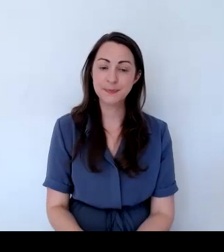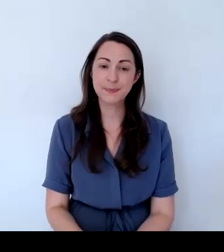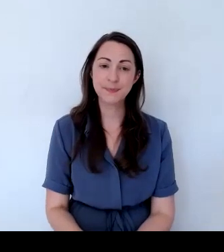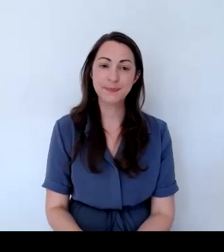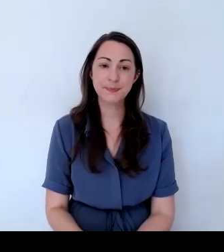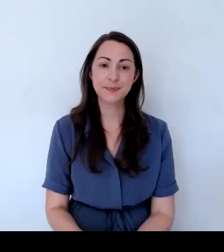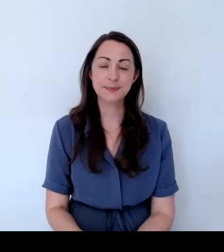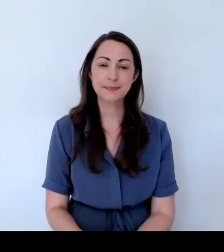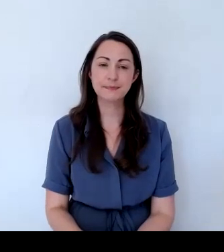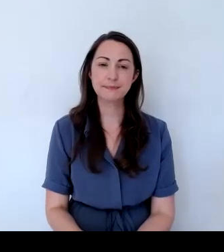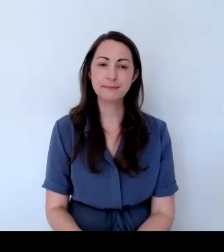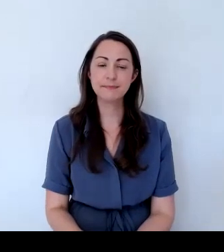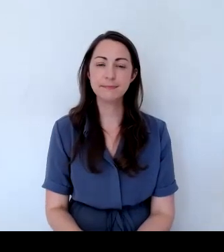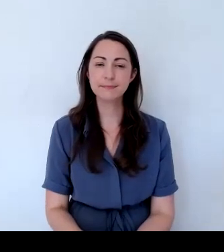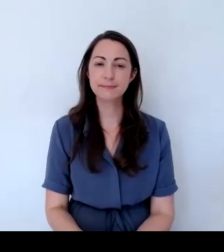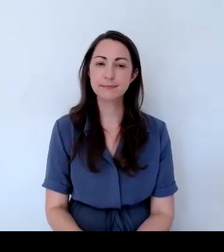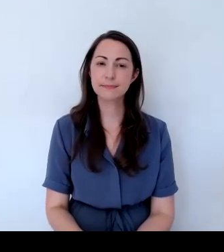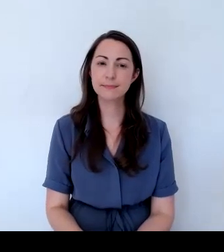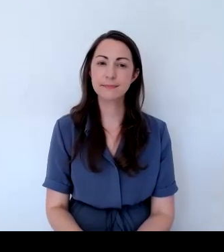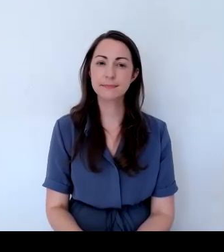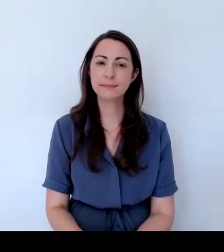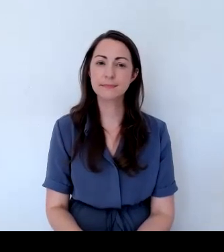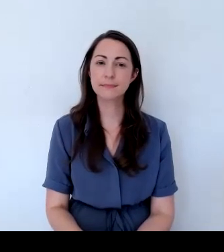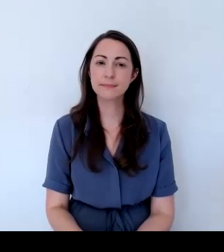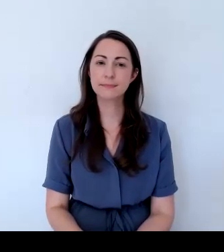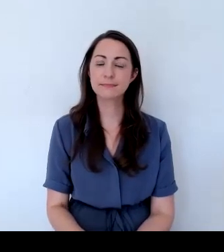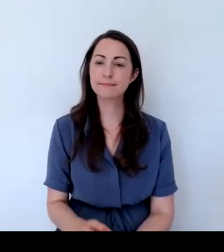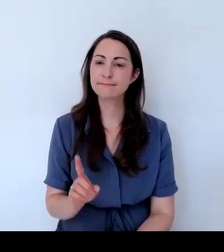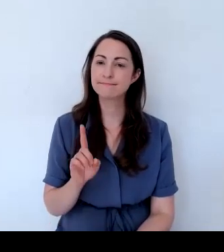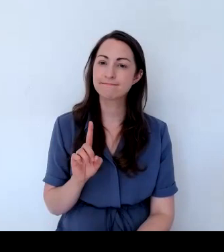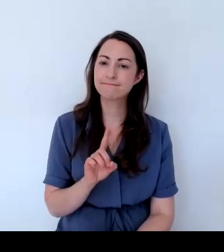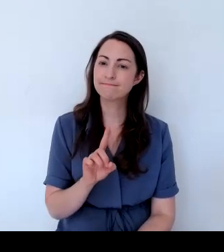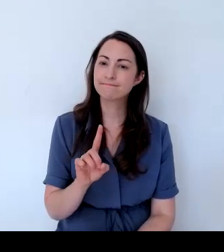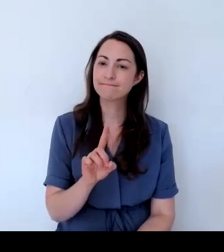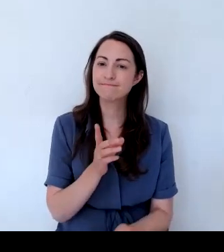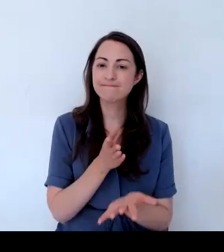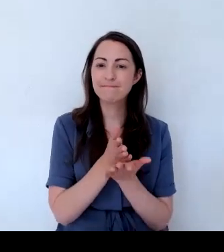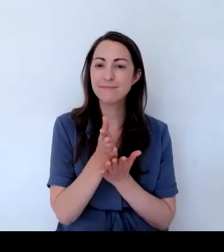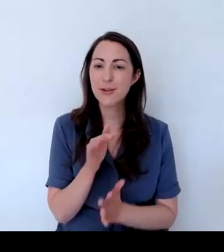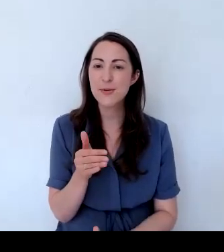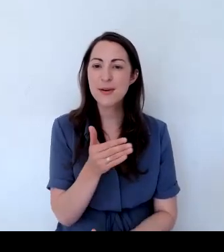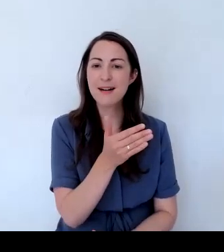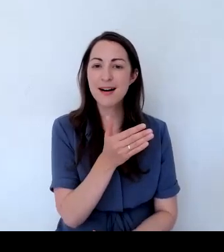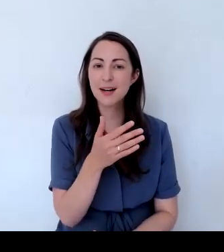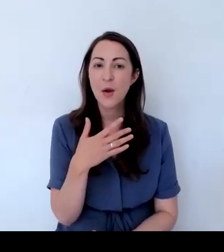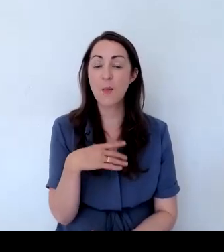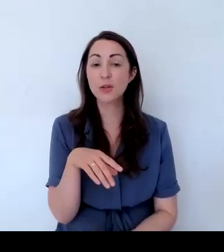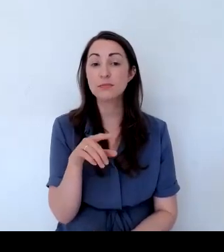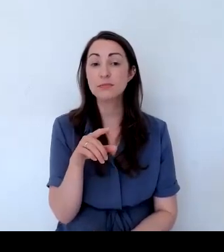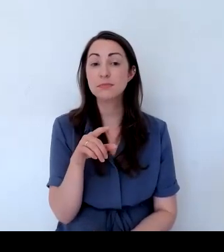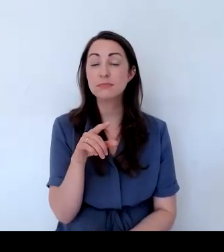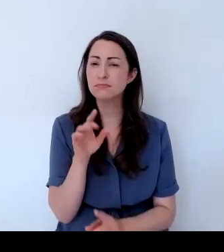we'll just have a walk down through the garden. I just want to draw your attention to these little